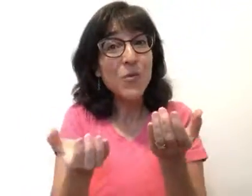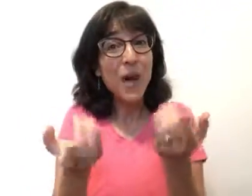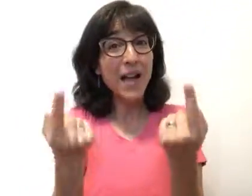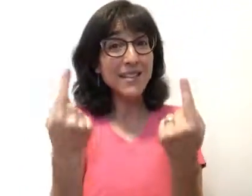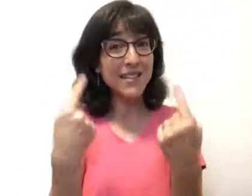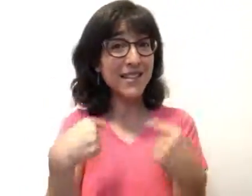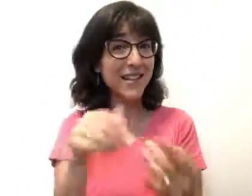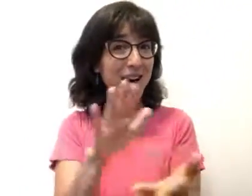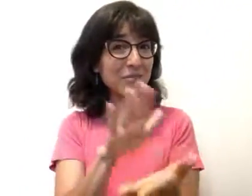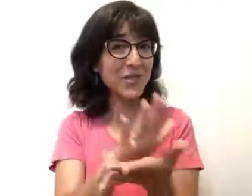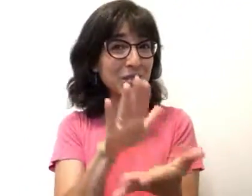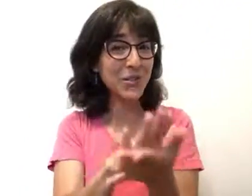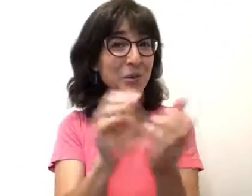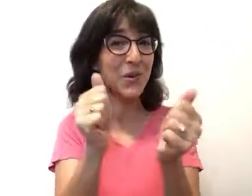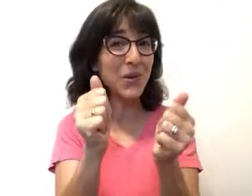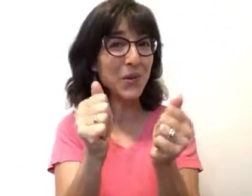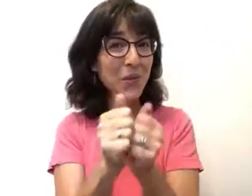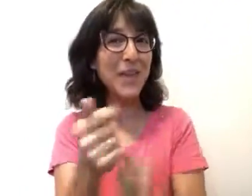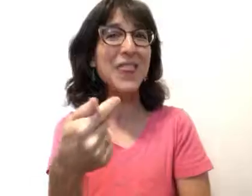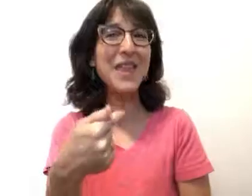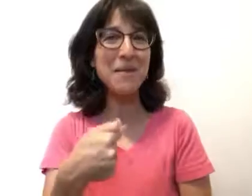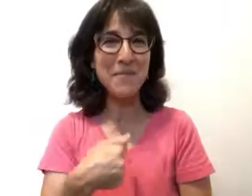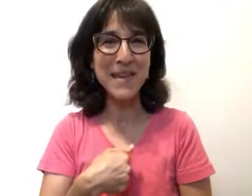wants to come to school with me.